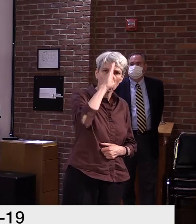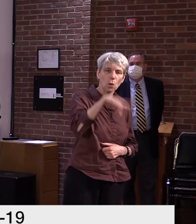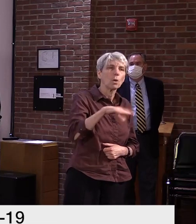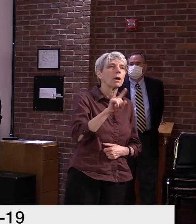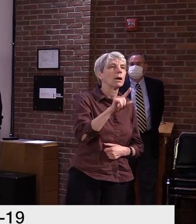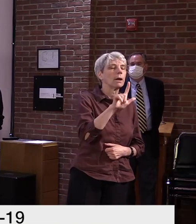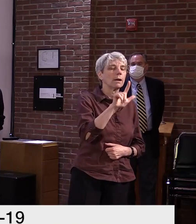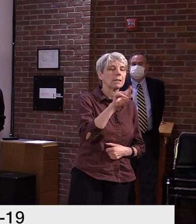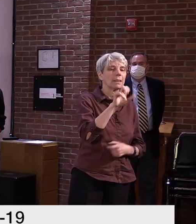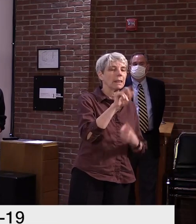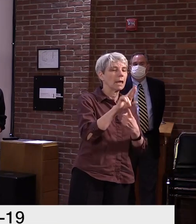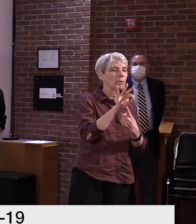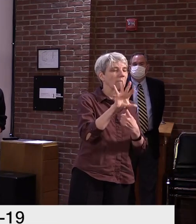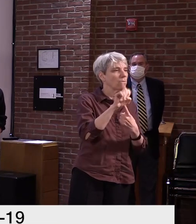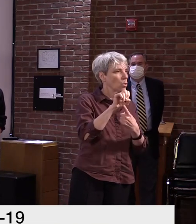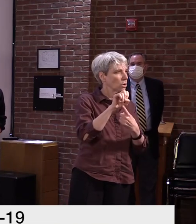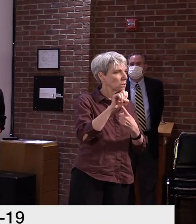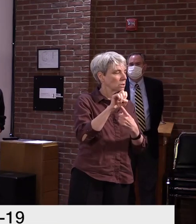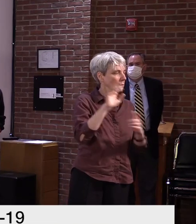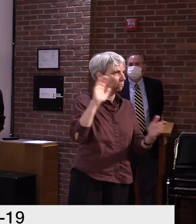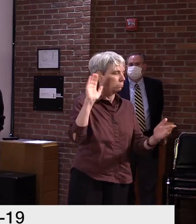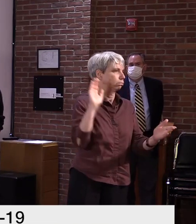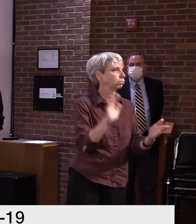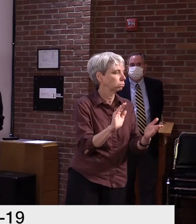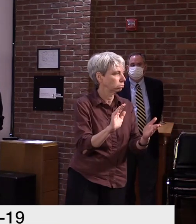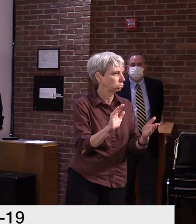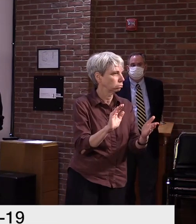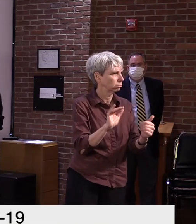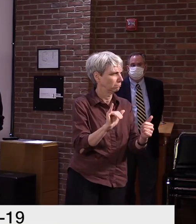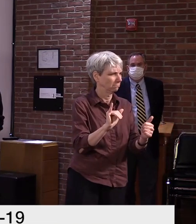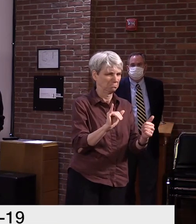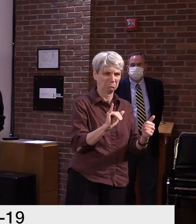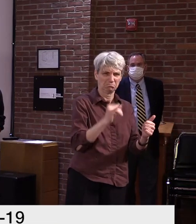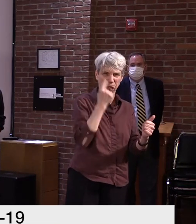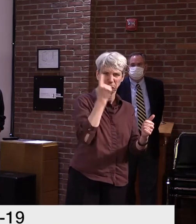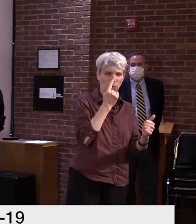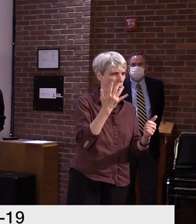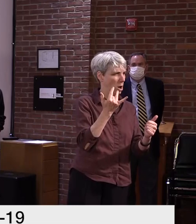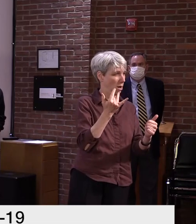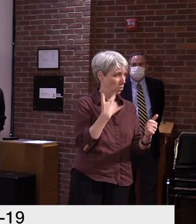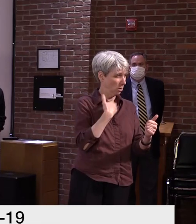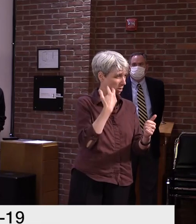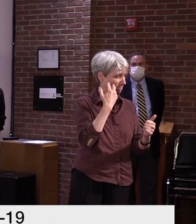declined significantly and I was wondering if he might have an explanation for that.